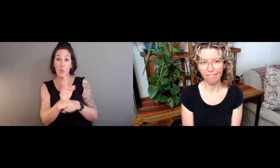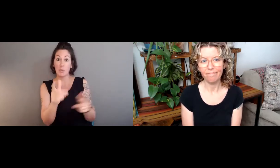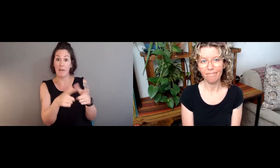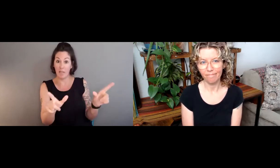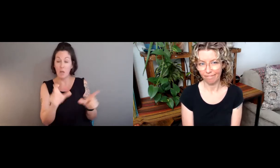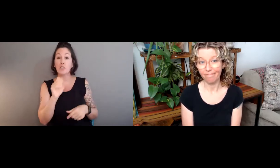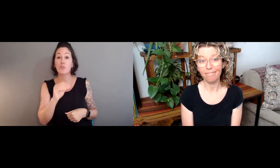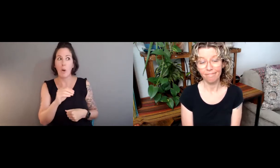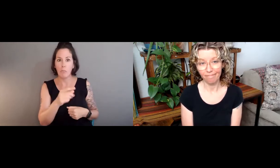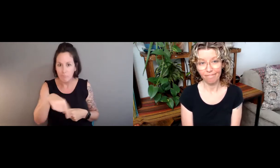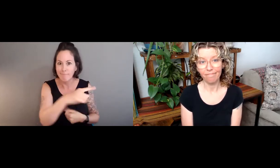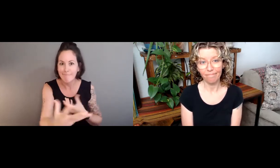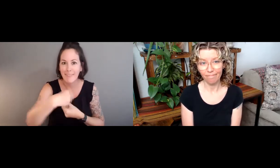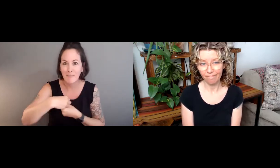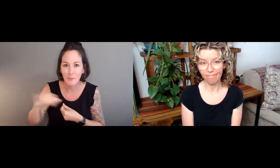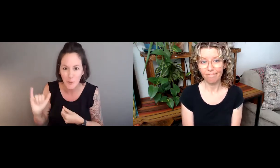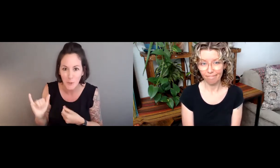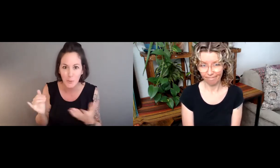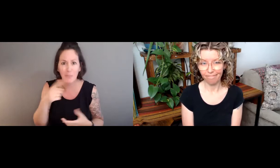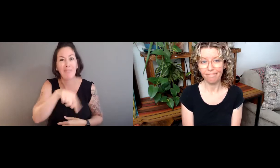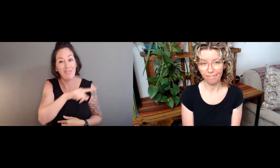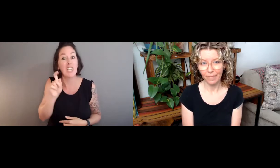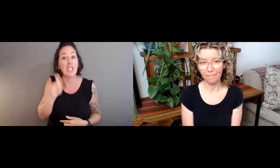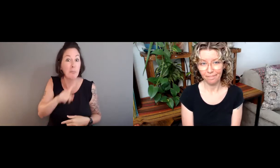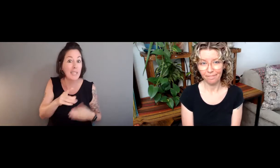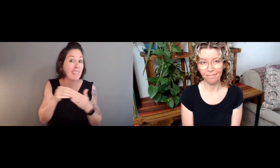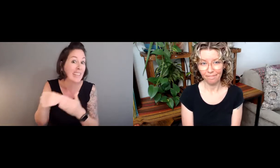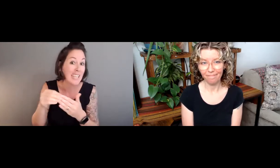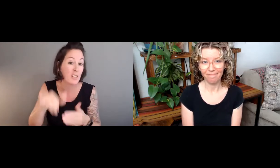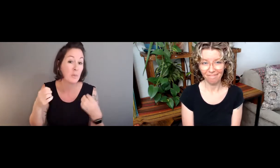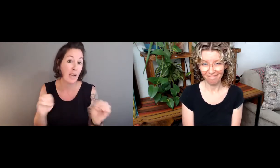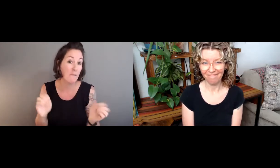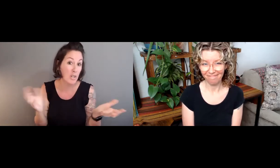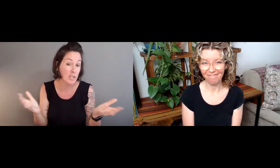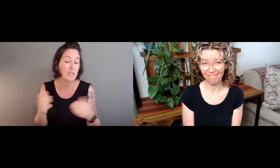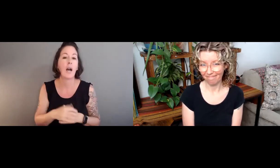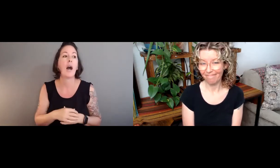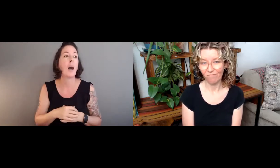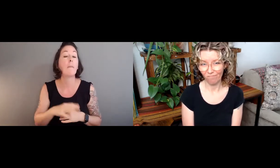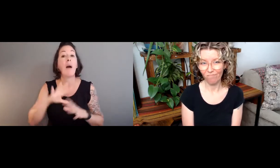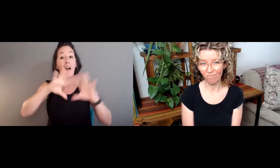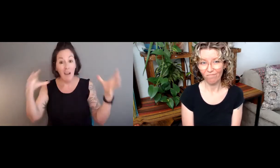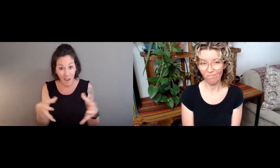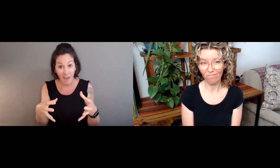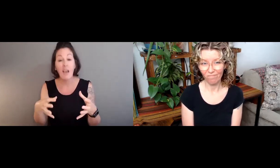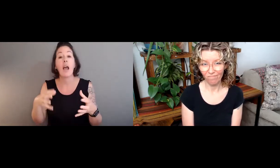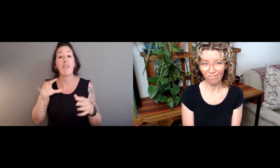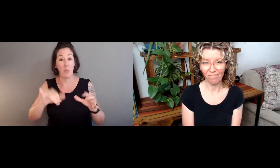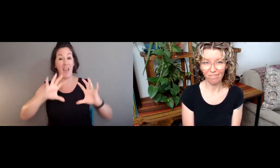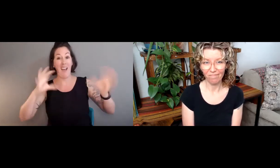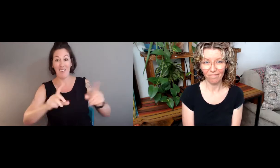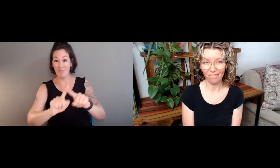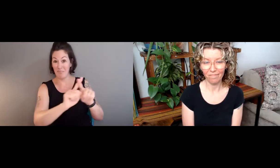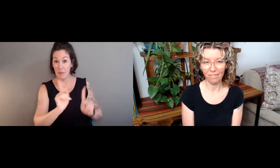It also means observing the community's use of language and involving the community as well. The community should be leading these efforts.